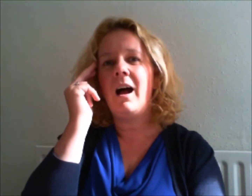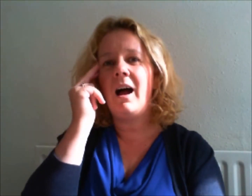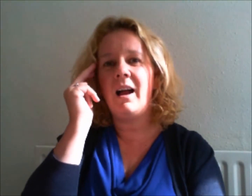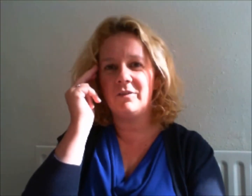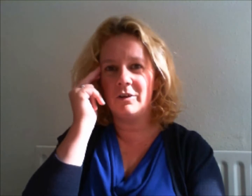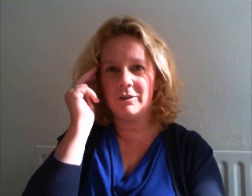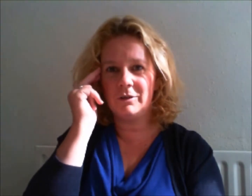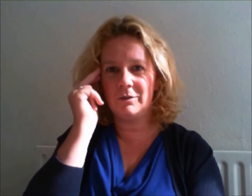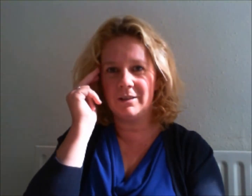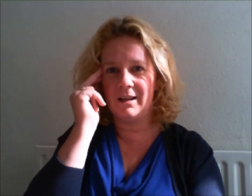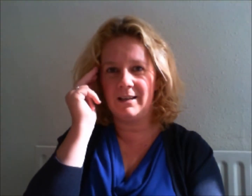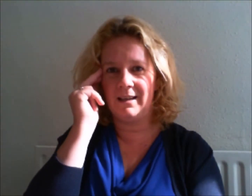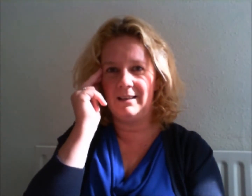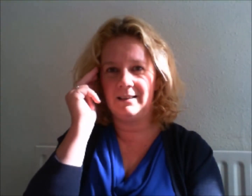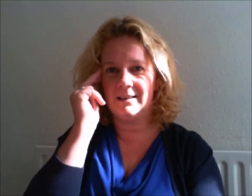I've got the tools that I need.